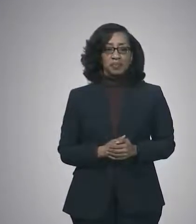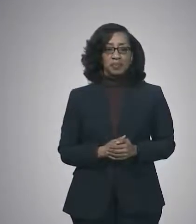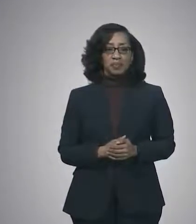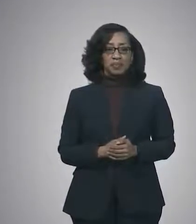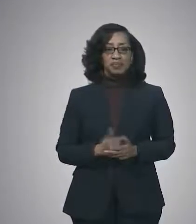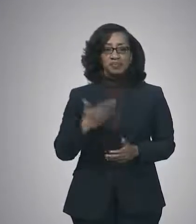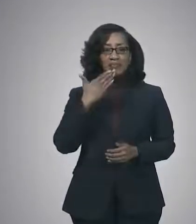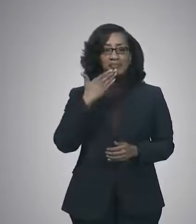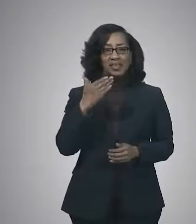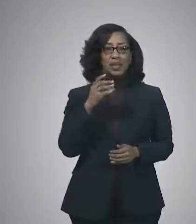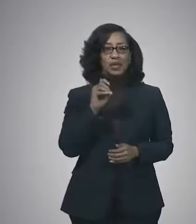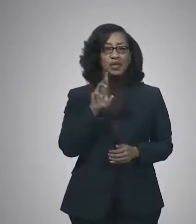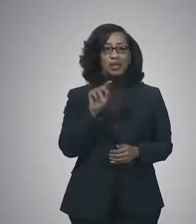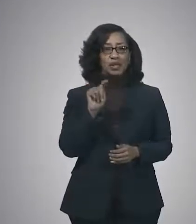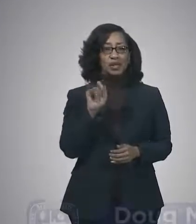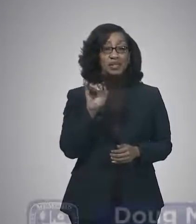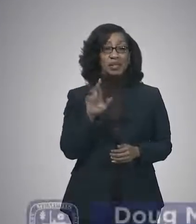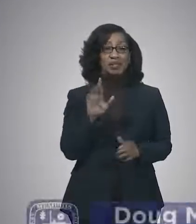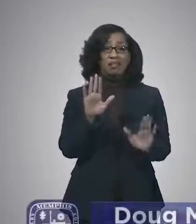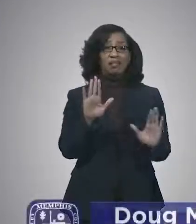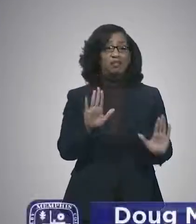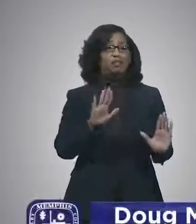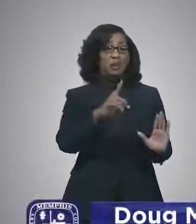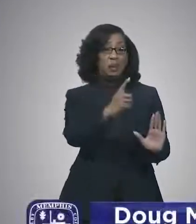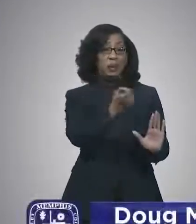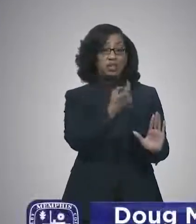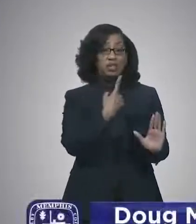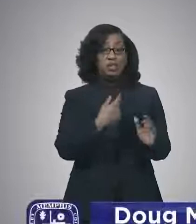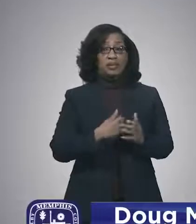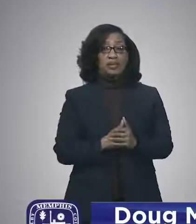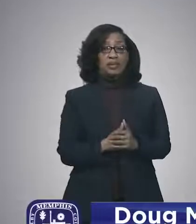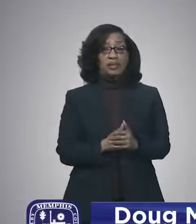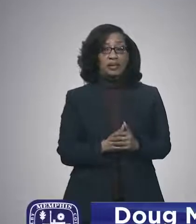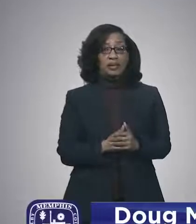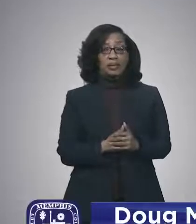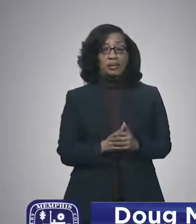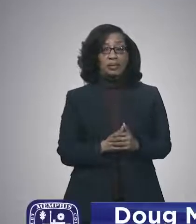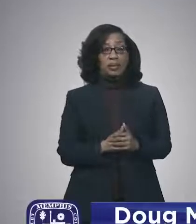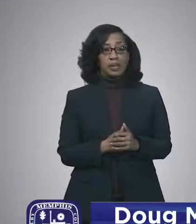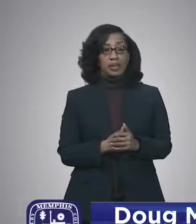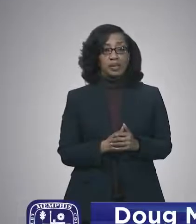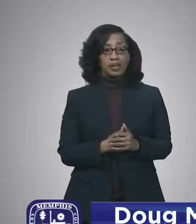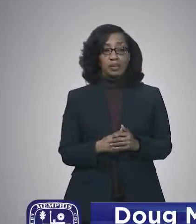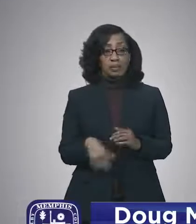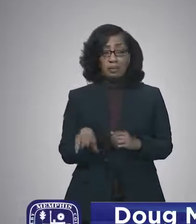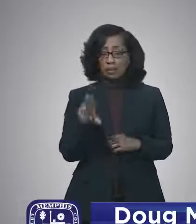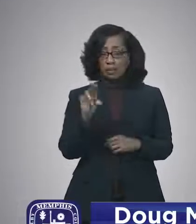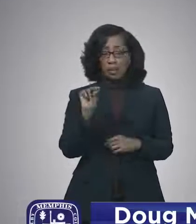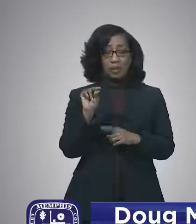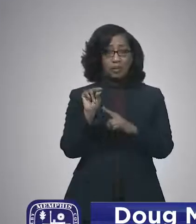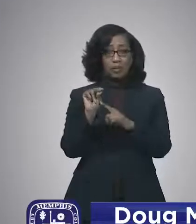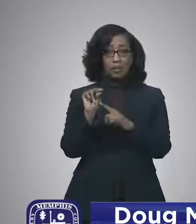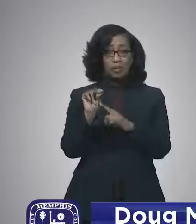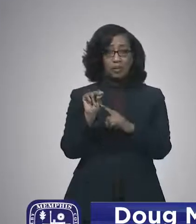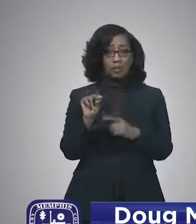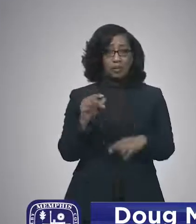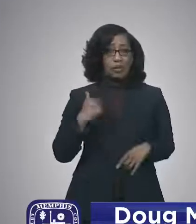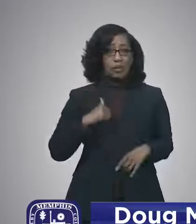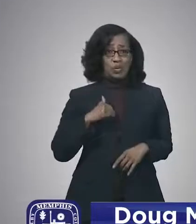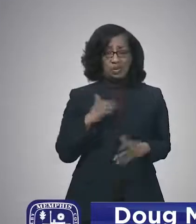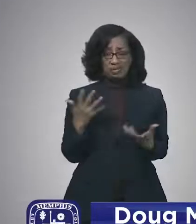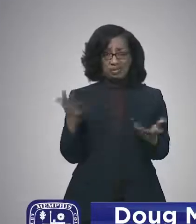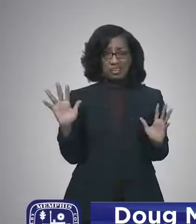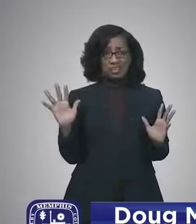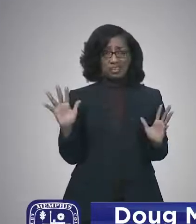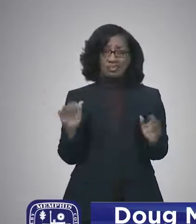Thanks, Dr. Taylor. And that is a great question. But I will say emphatically, no. There is no signal here. I just